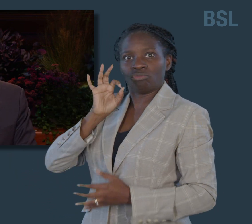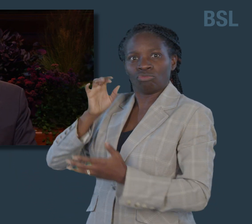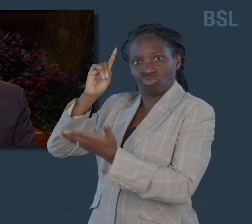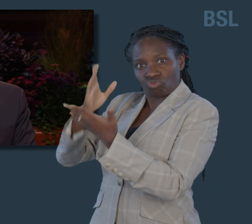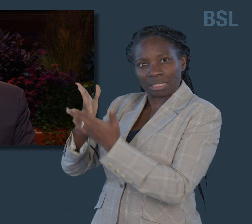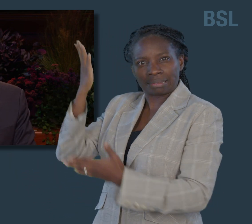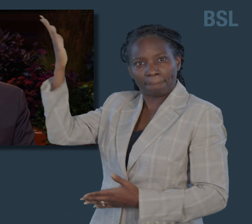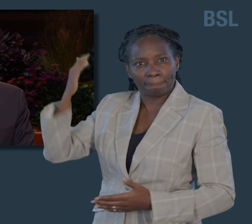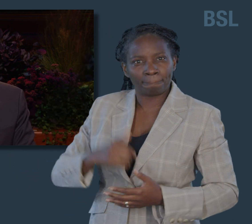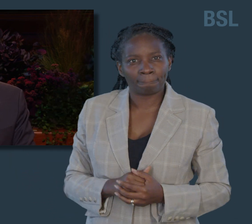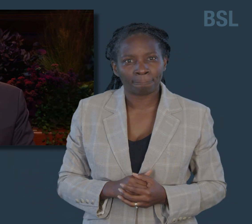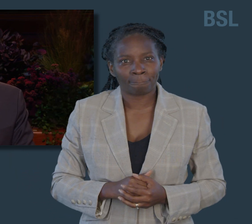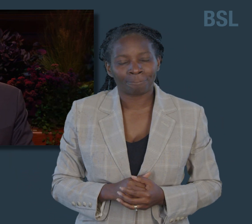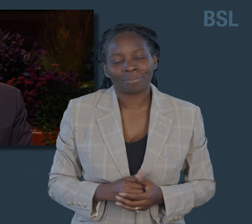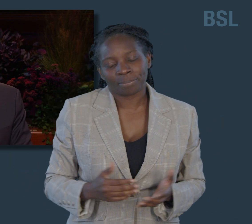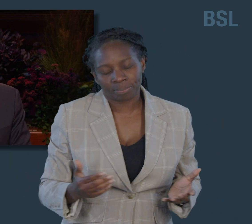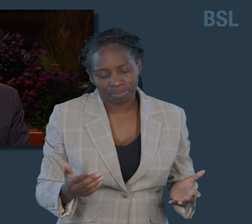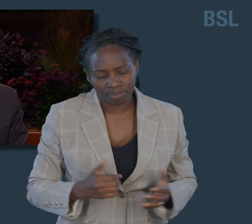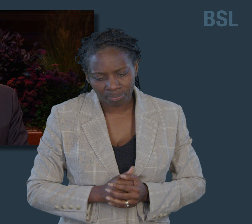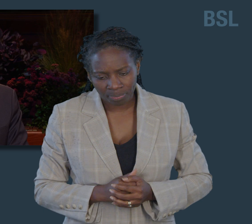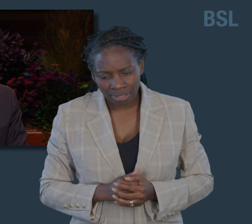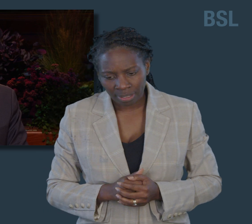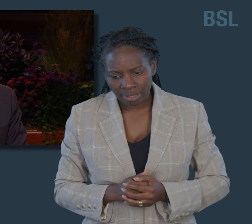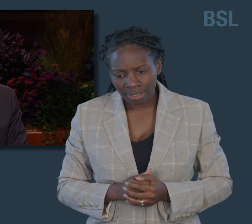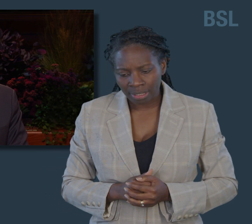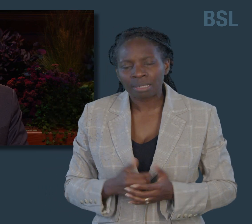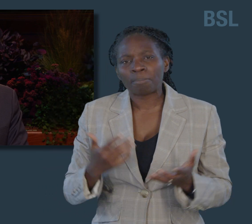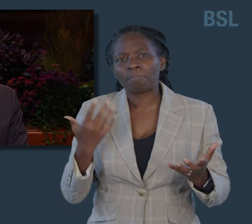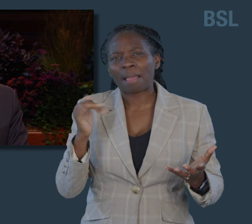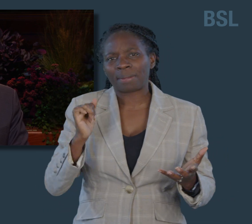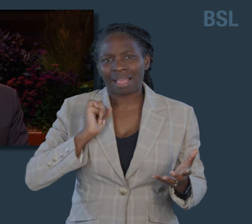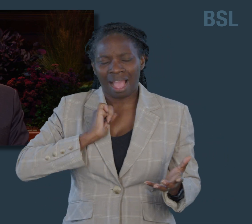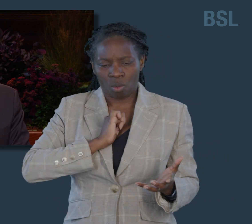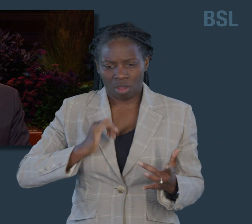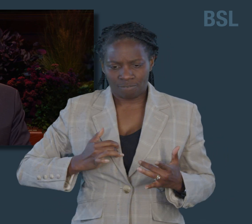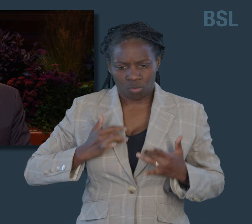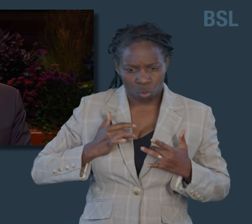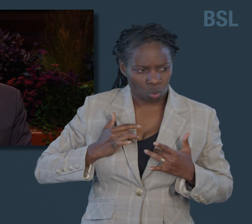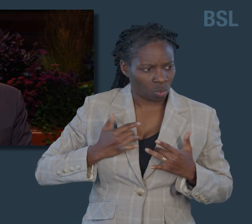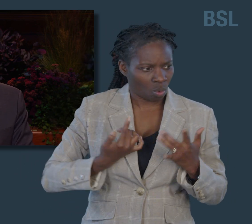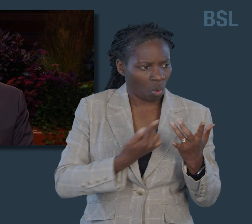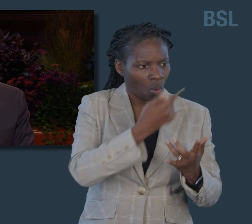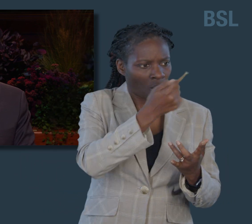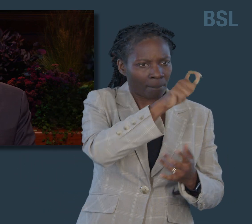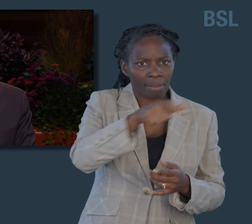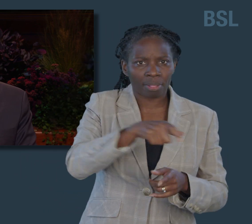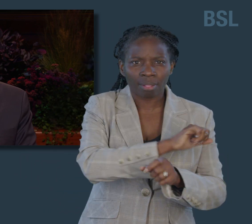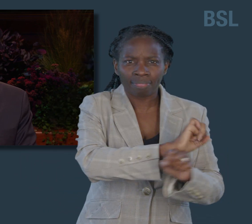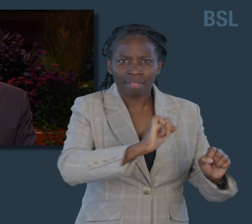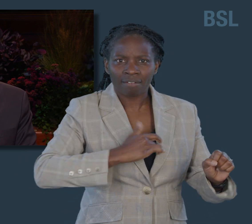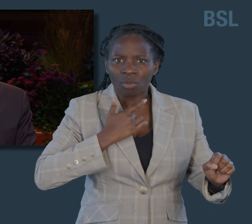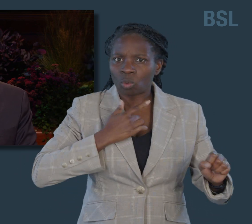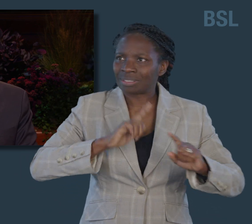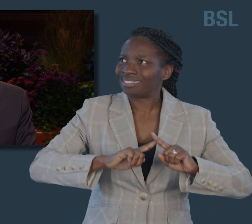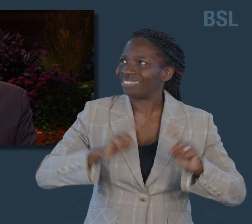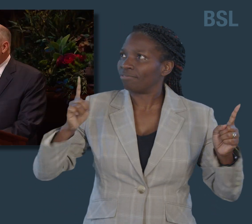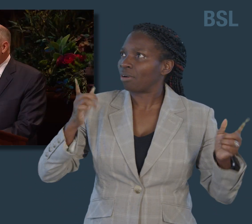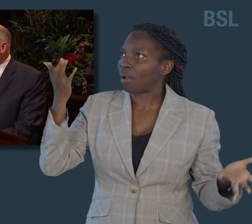This is especially difficult when our judgment or public opinion differs from His will for His children. Some